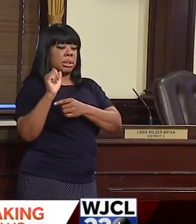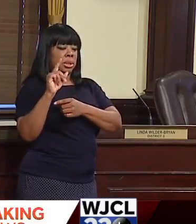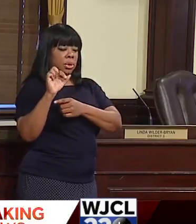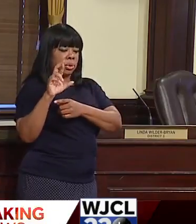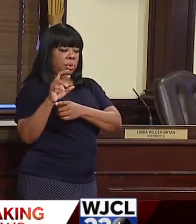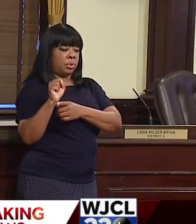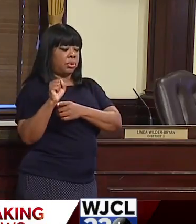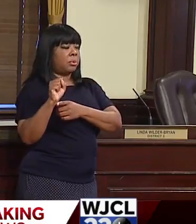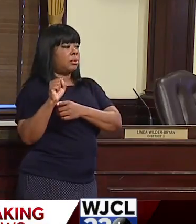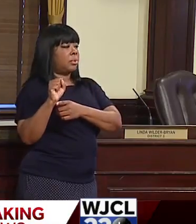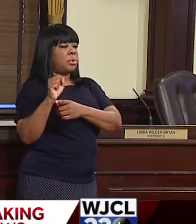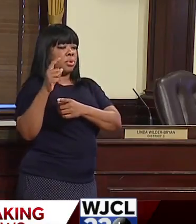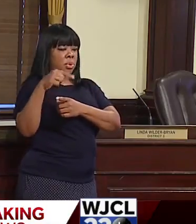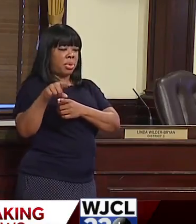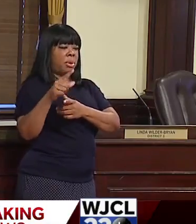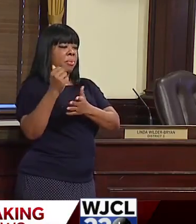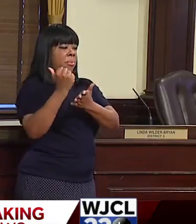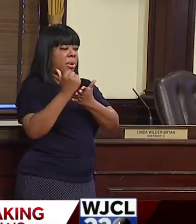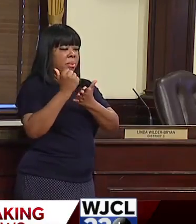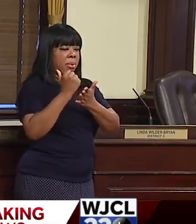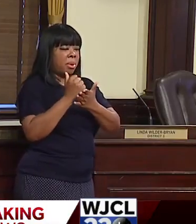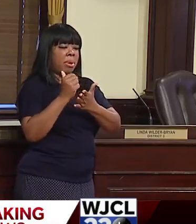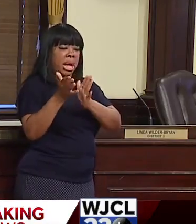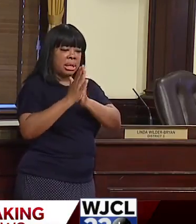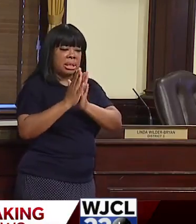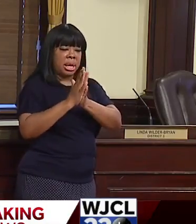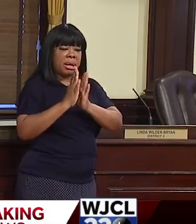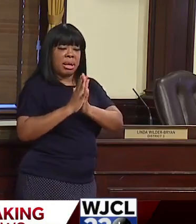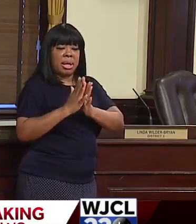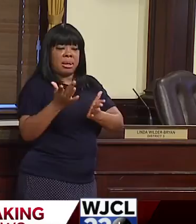And so we're at Purdue and Loeffler and we're asking them